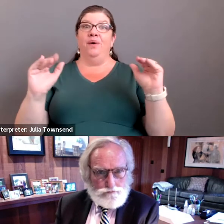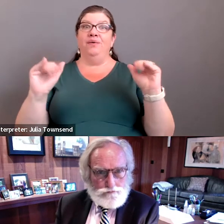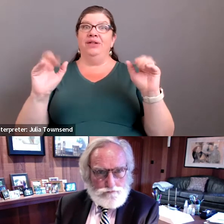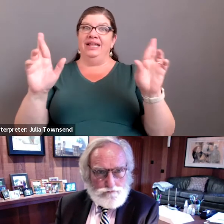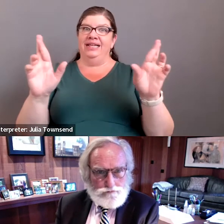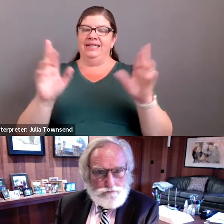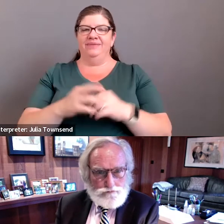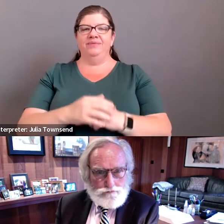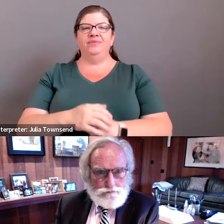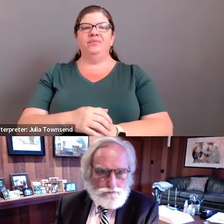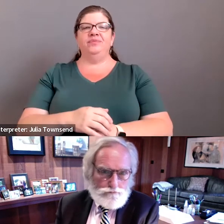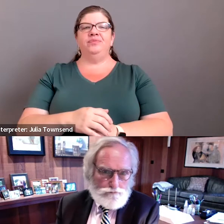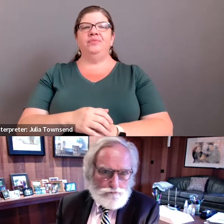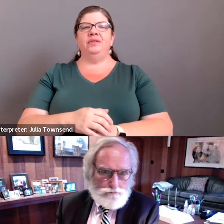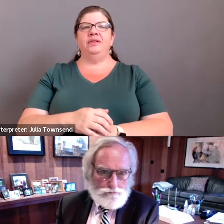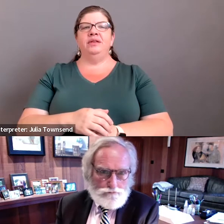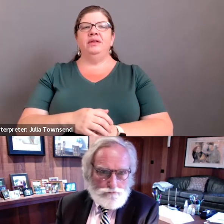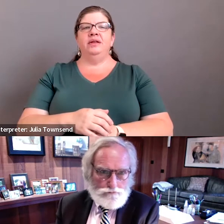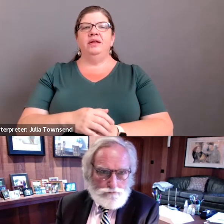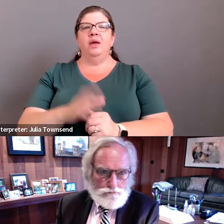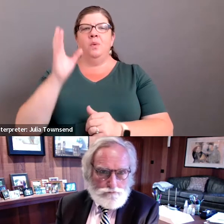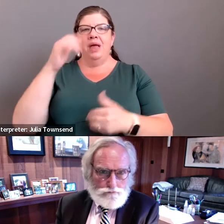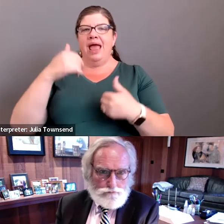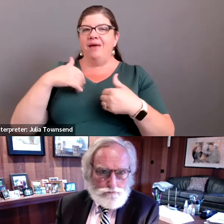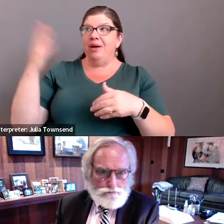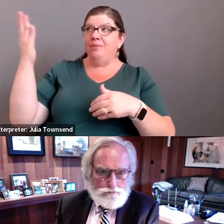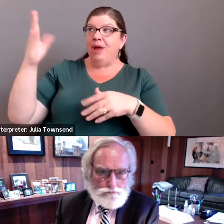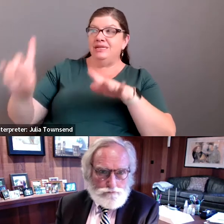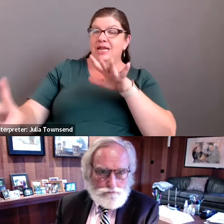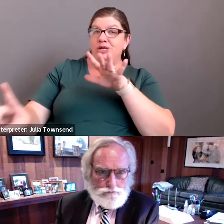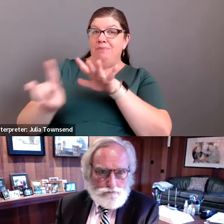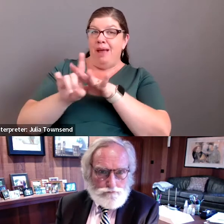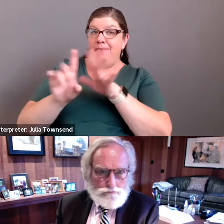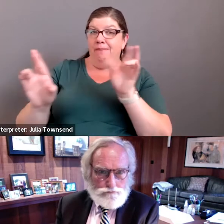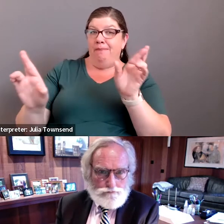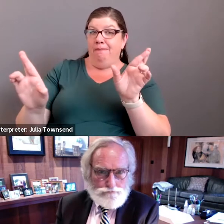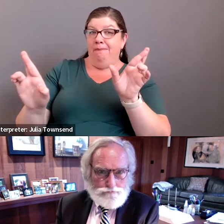we'll have my presentation pop up.